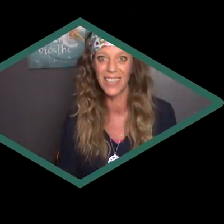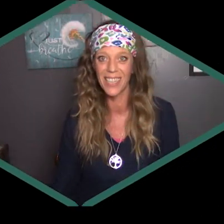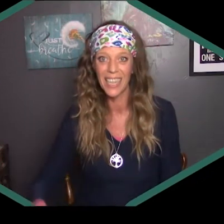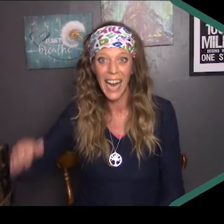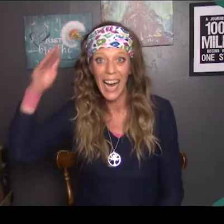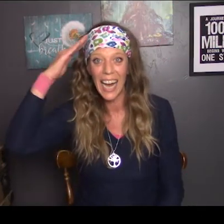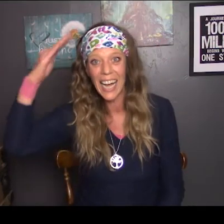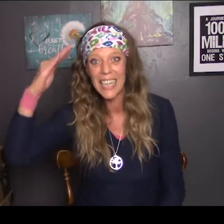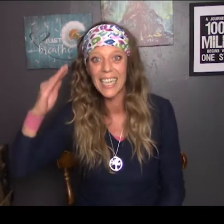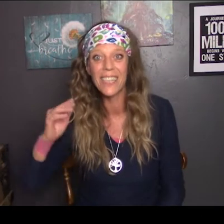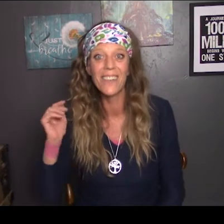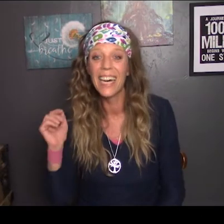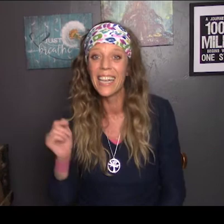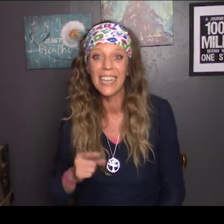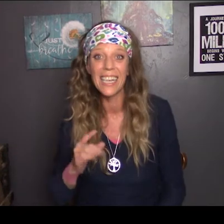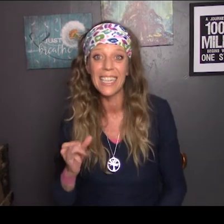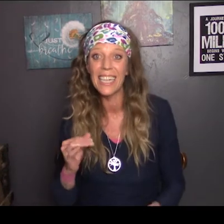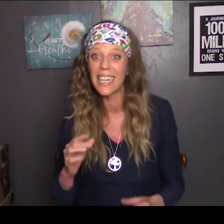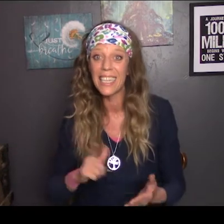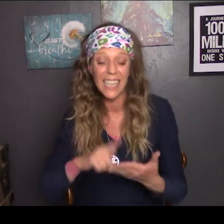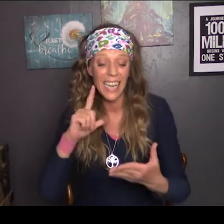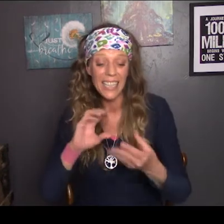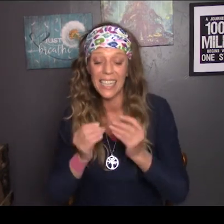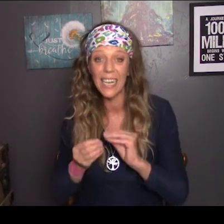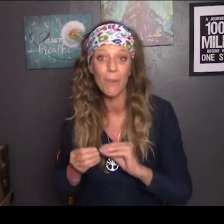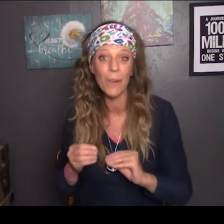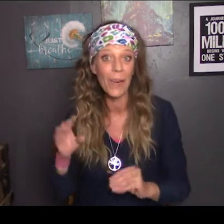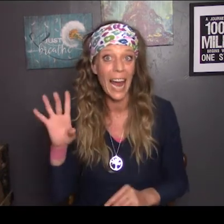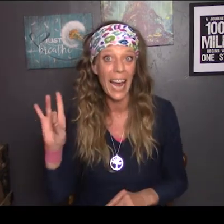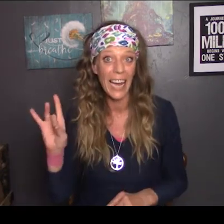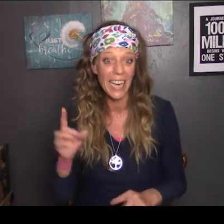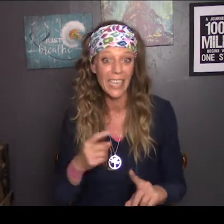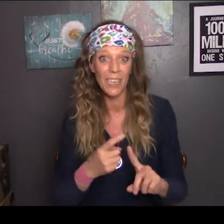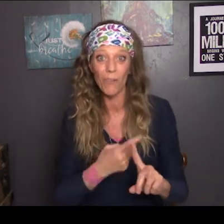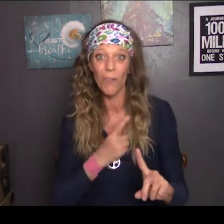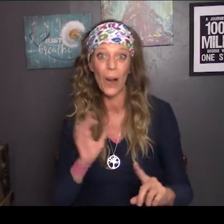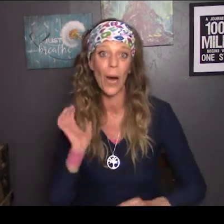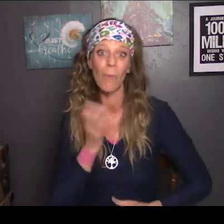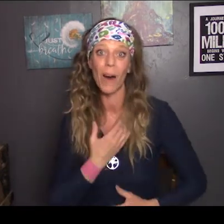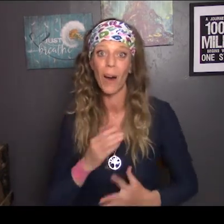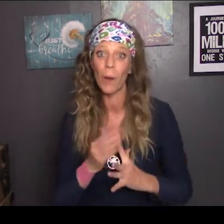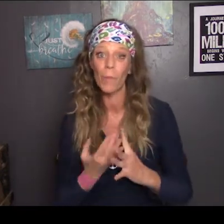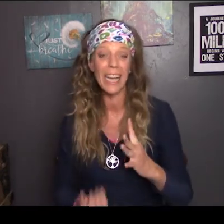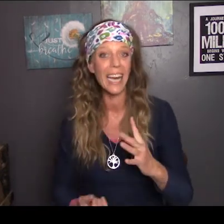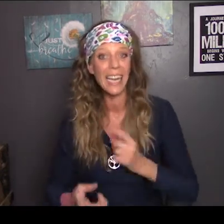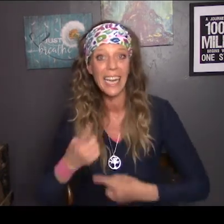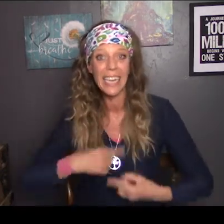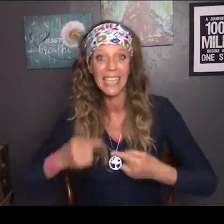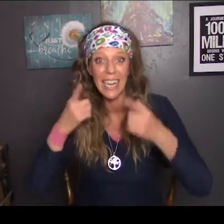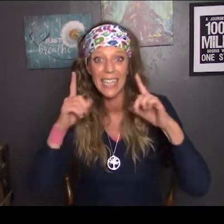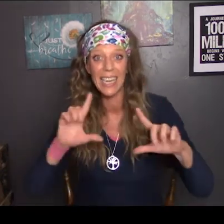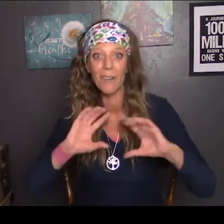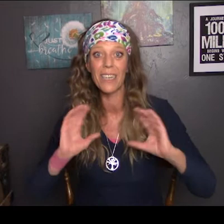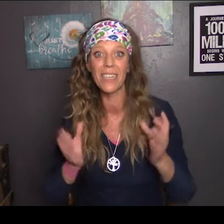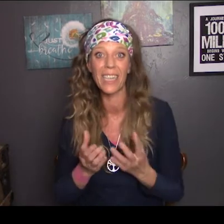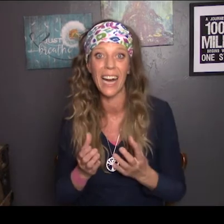Hello! This is lesson number eight from our beginning sign language class.